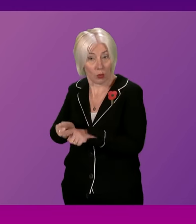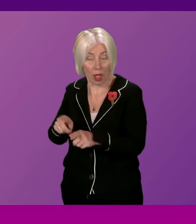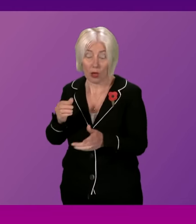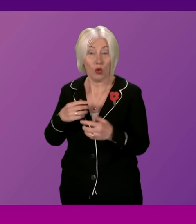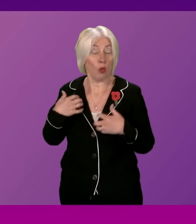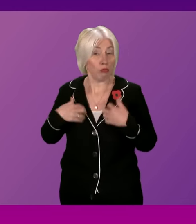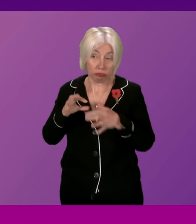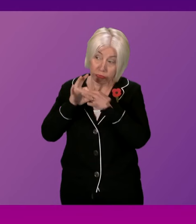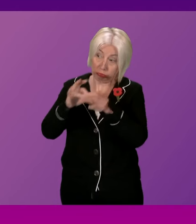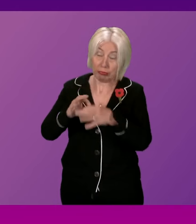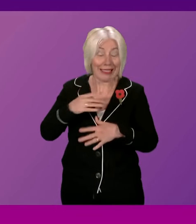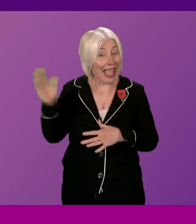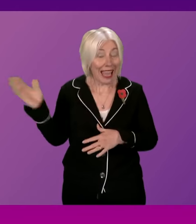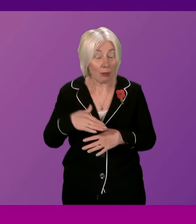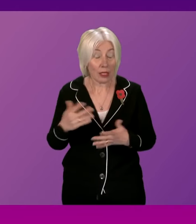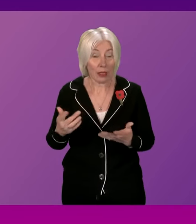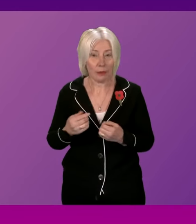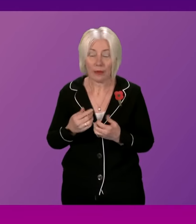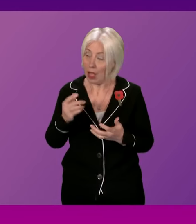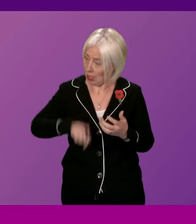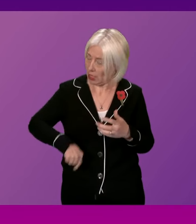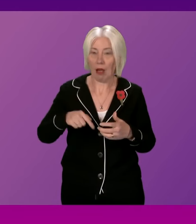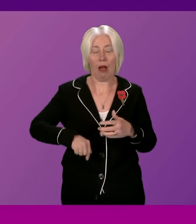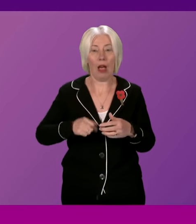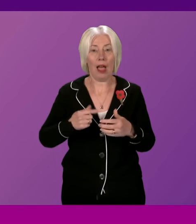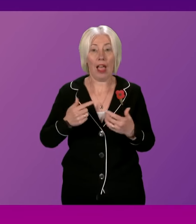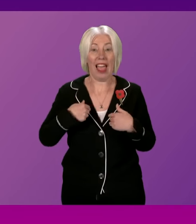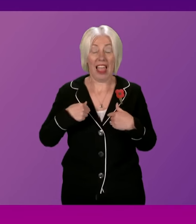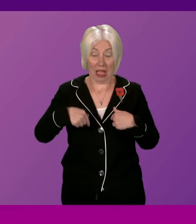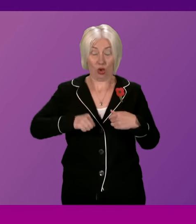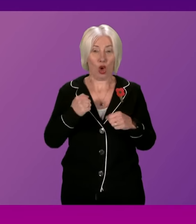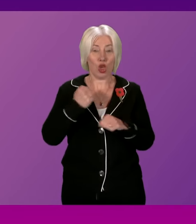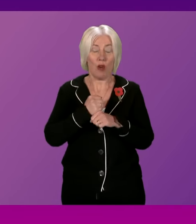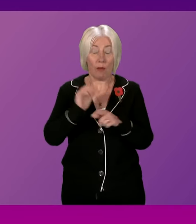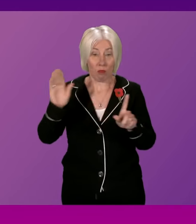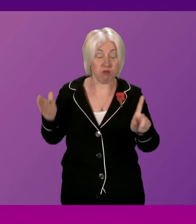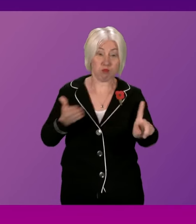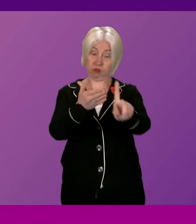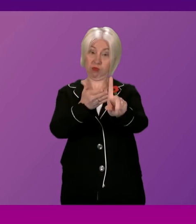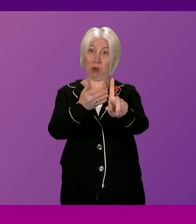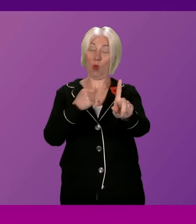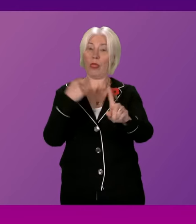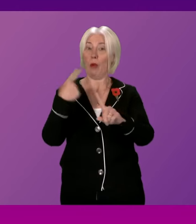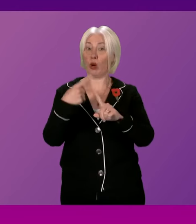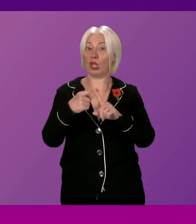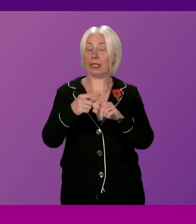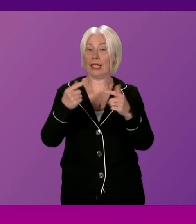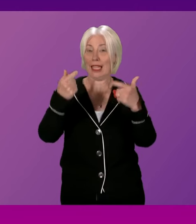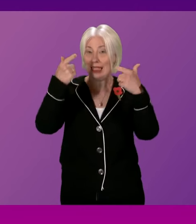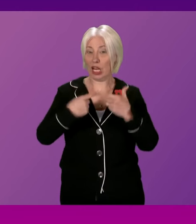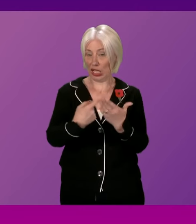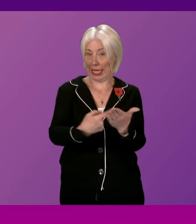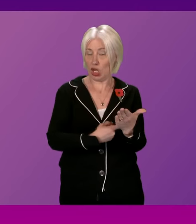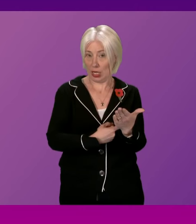to this very issue. There's no other Government in the UK that is as ambitious as this Government with our emergency legislation, and that was on top, of